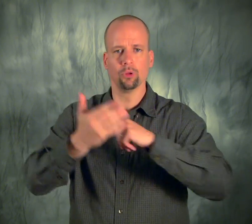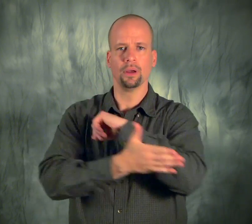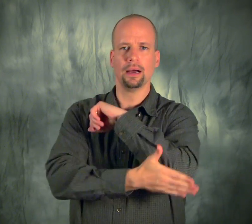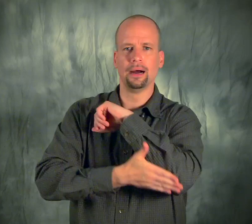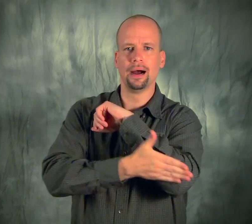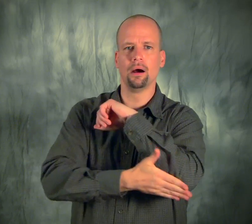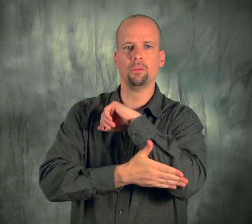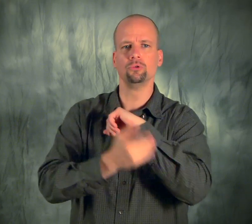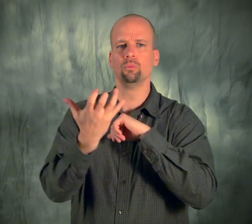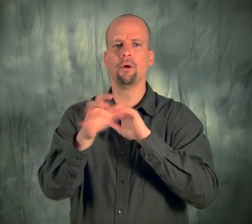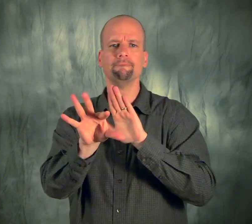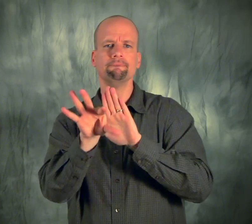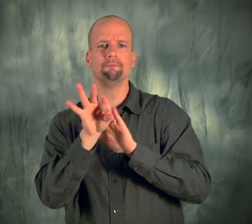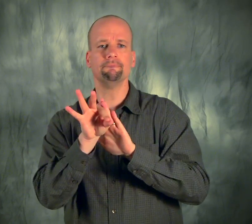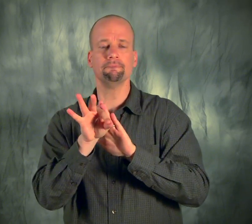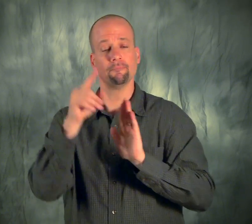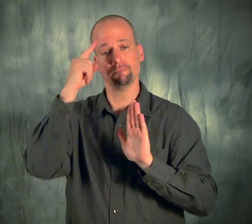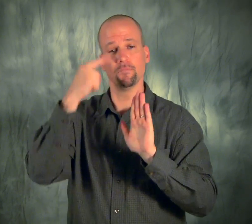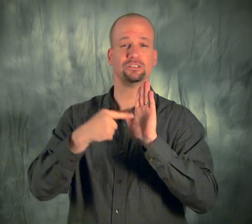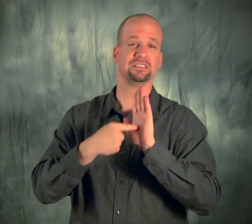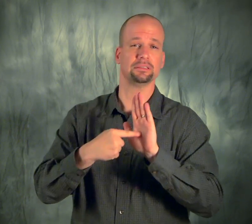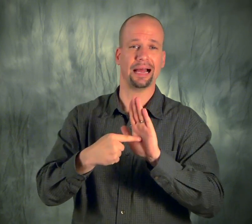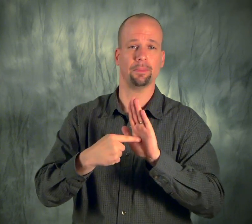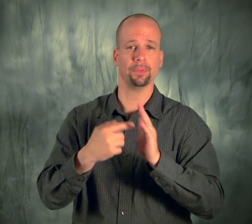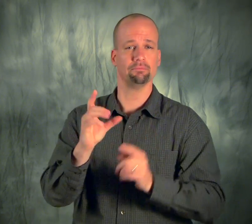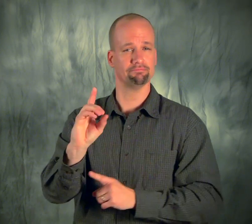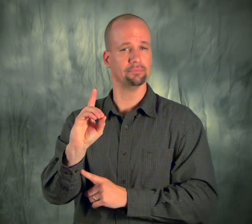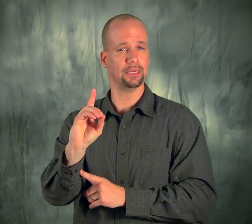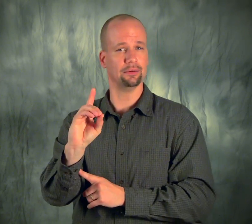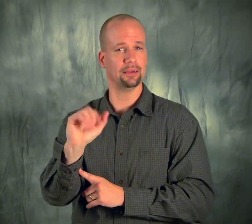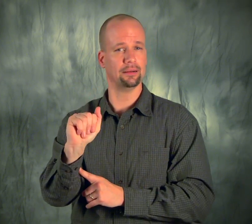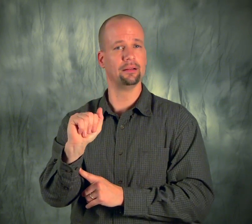Then scroll to the county you wish to select. For example, Davidson.